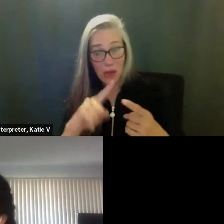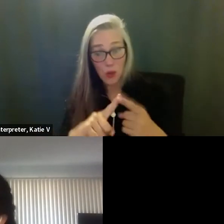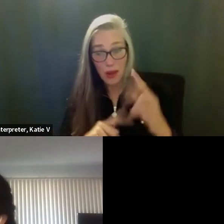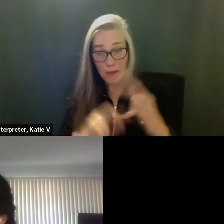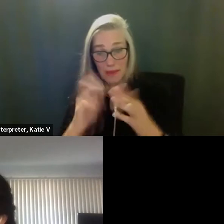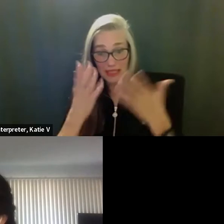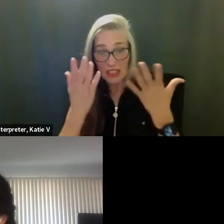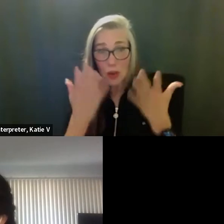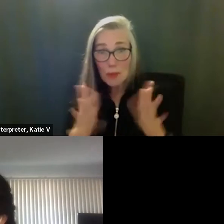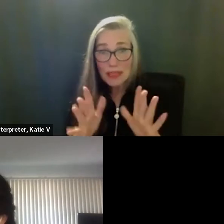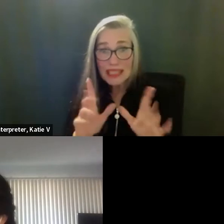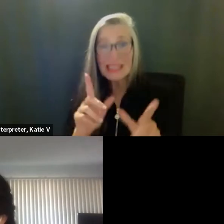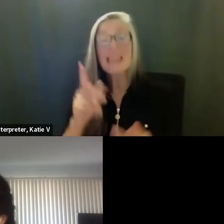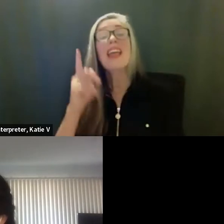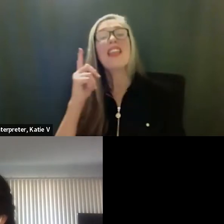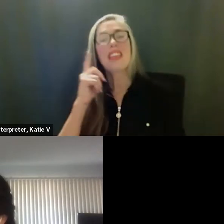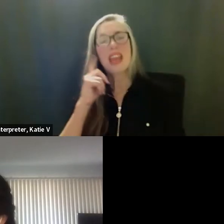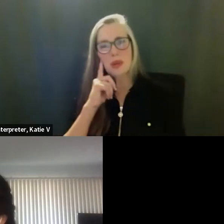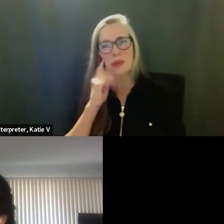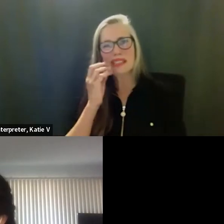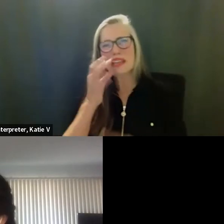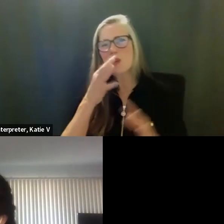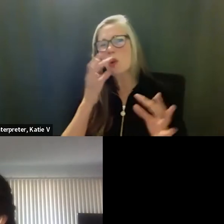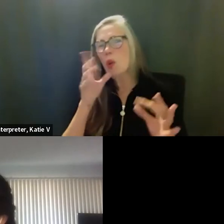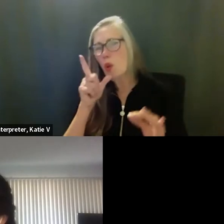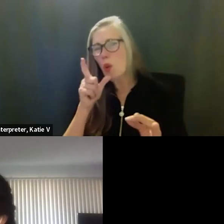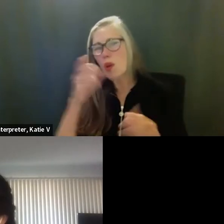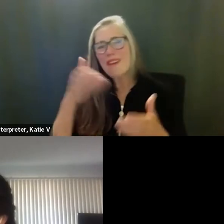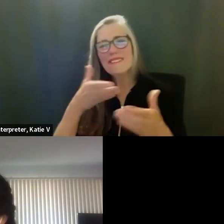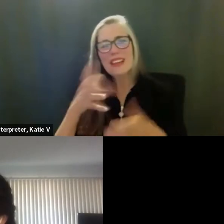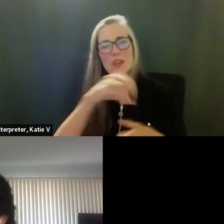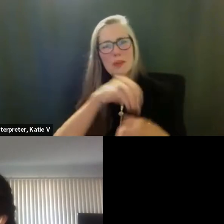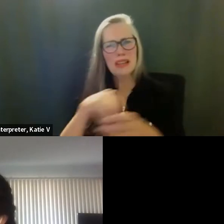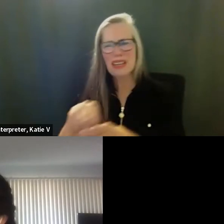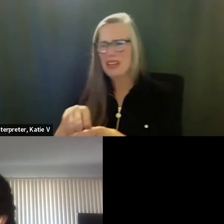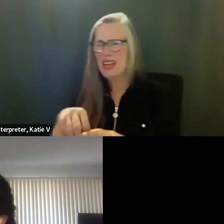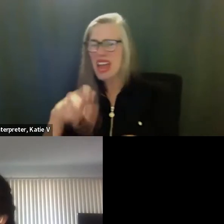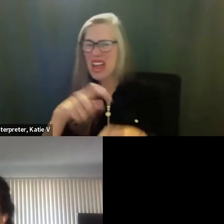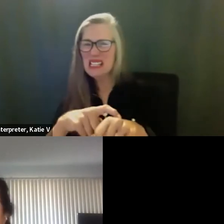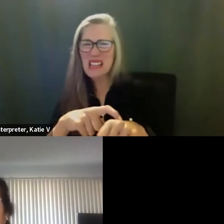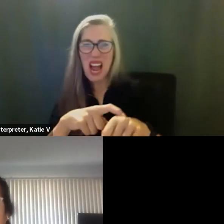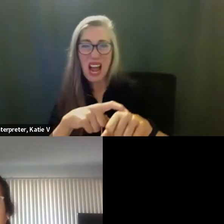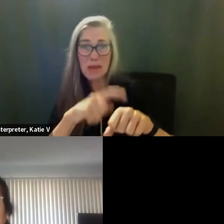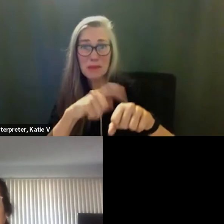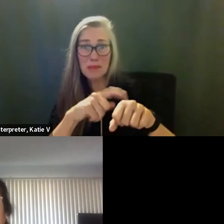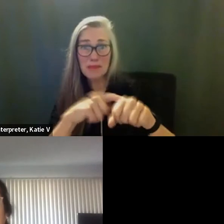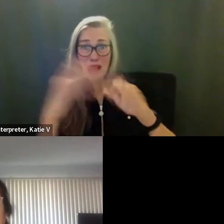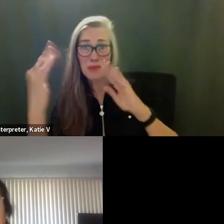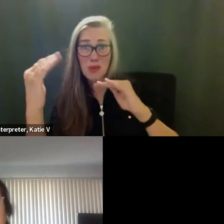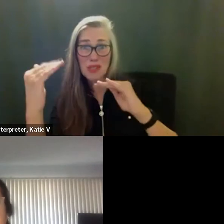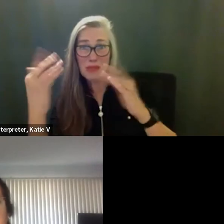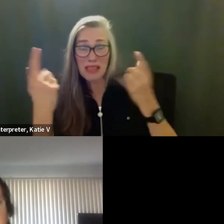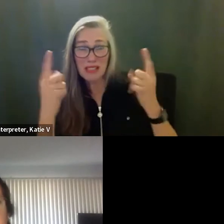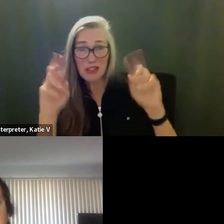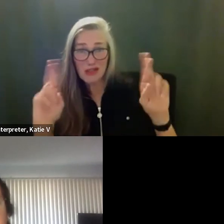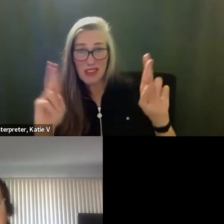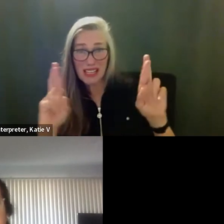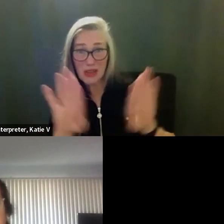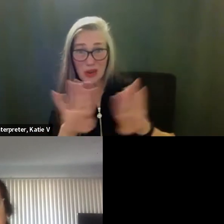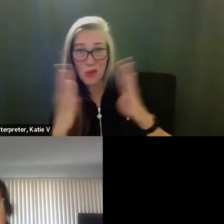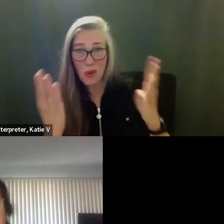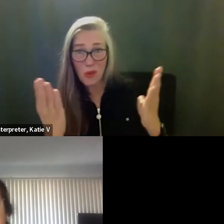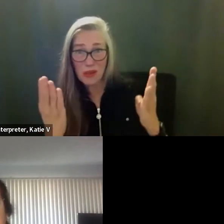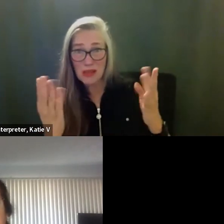going to, who we're going to include in all those spaces. Wonderful. And what, what's the timeframe I, did you indicate it? Um,